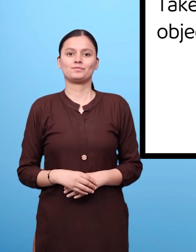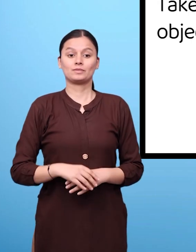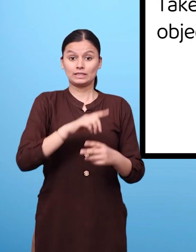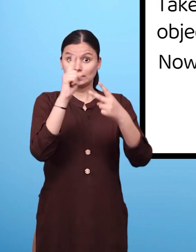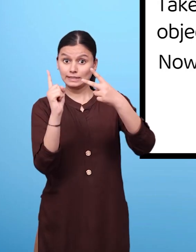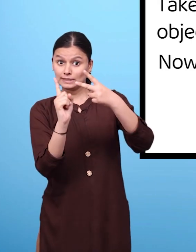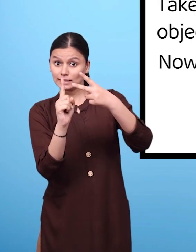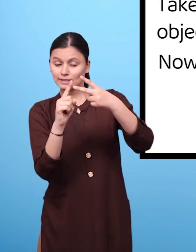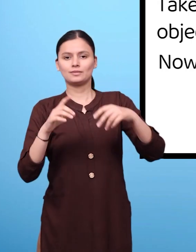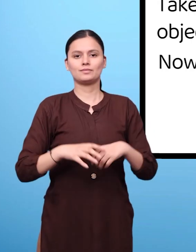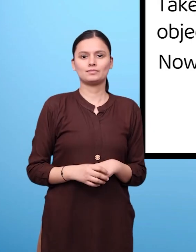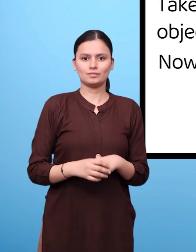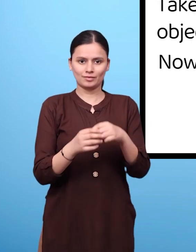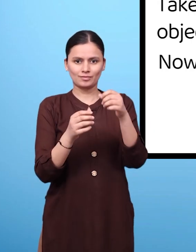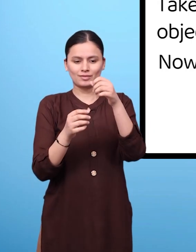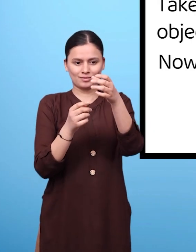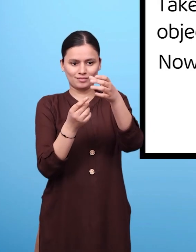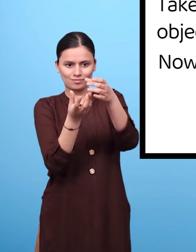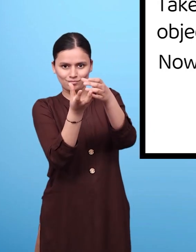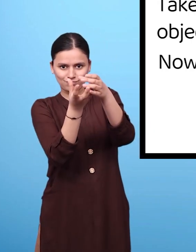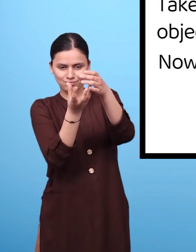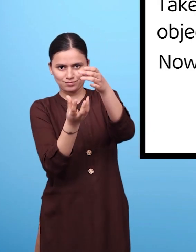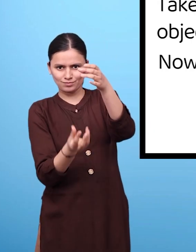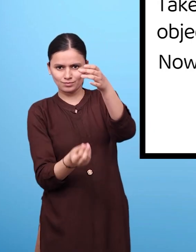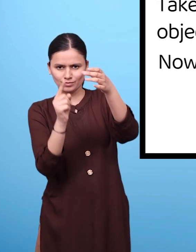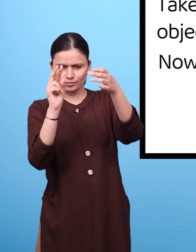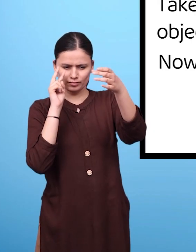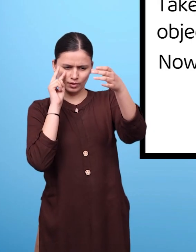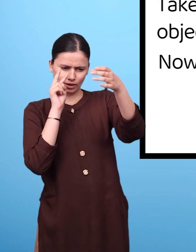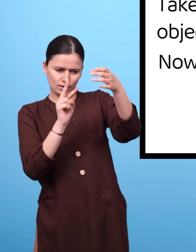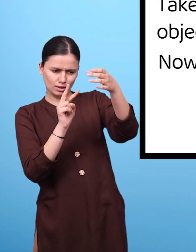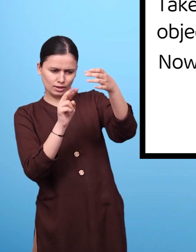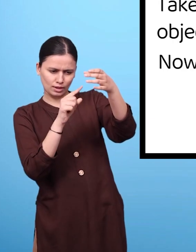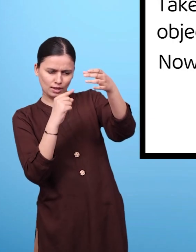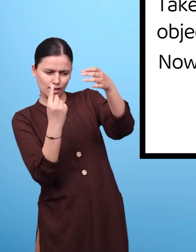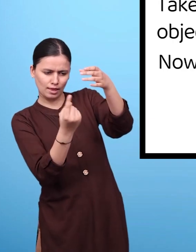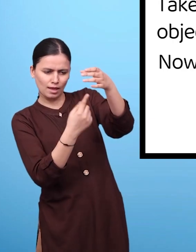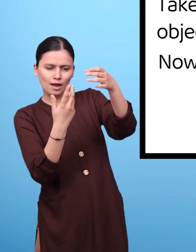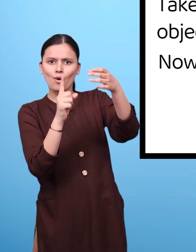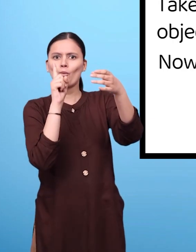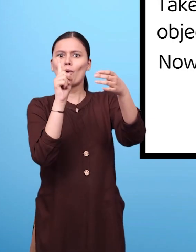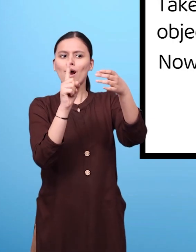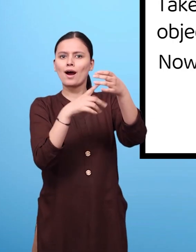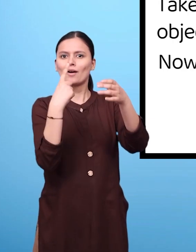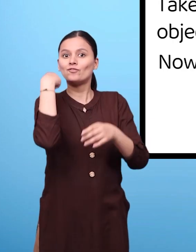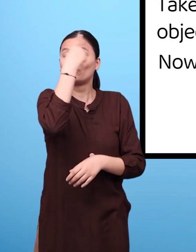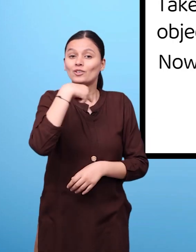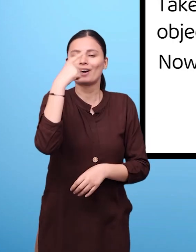now try to make an object with one face